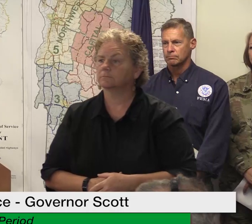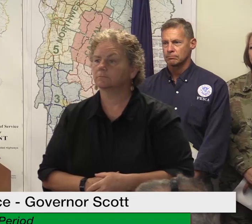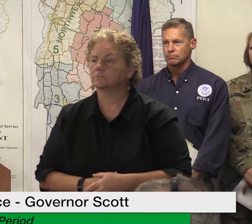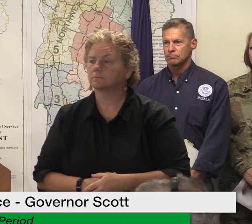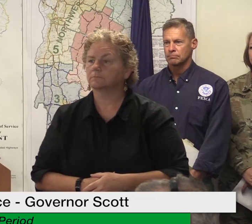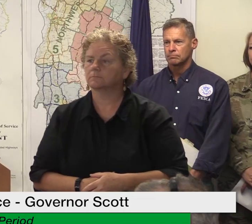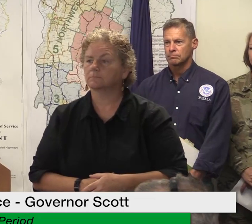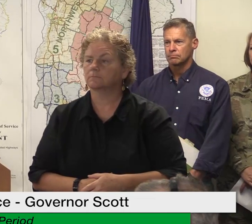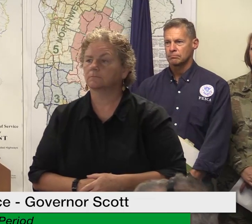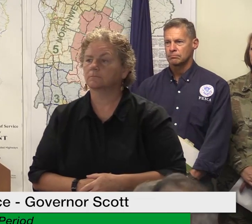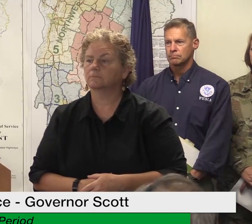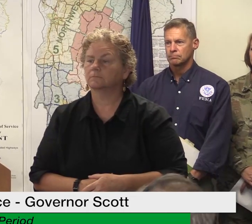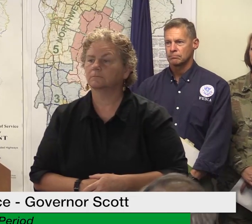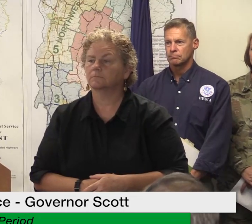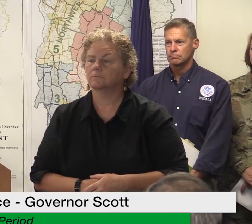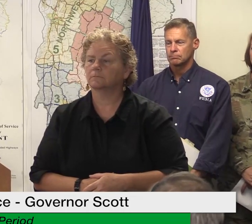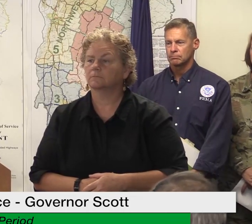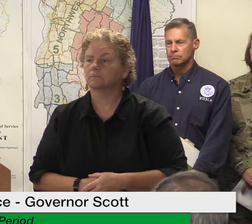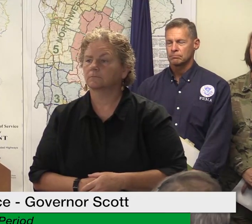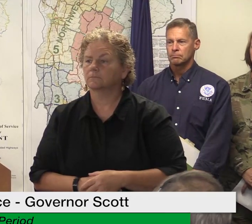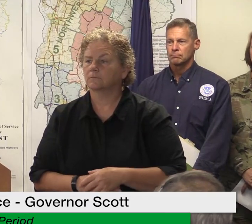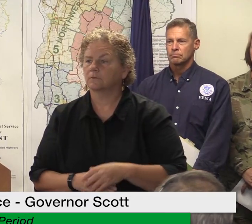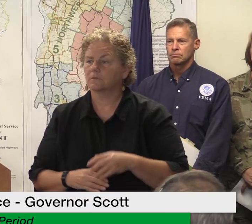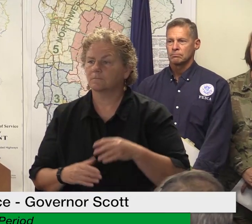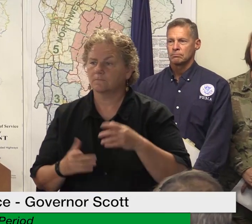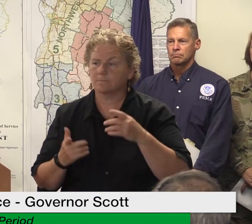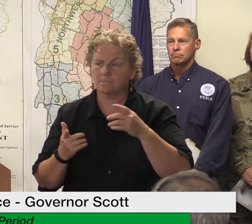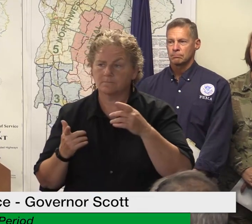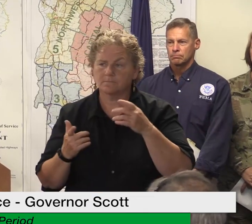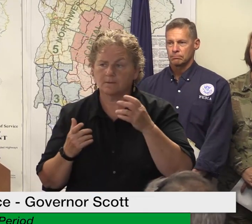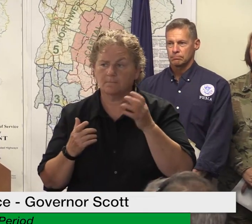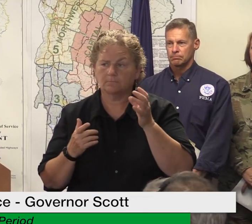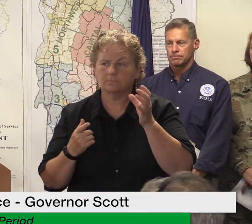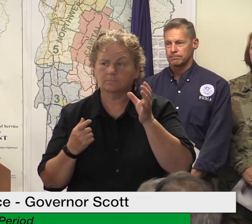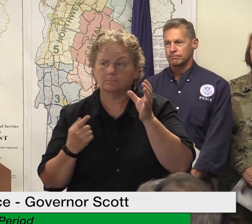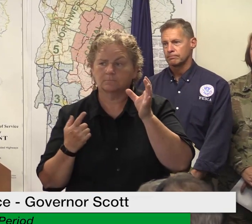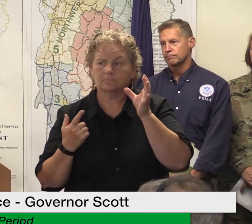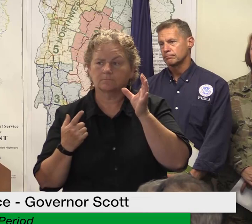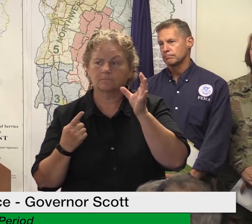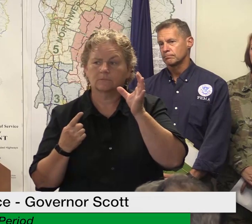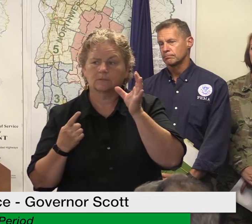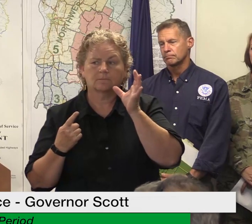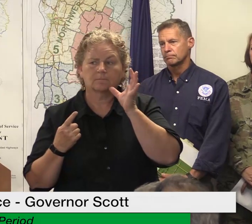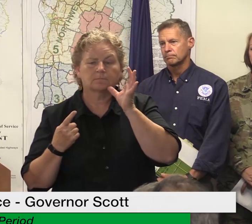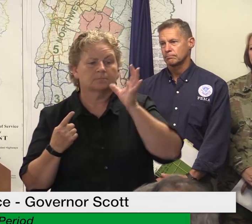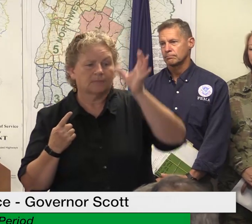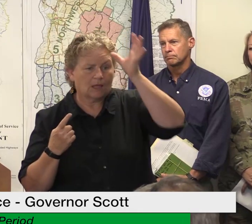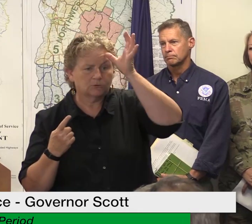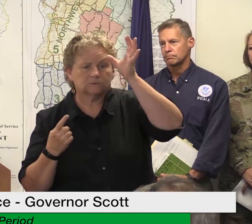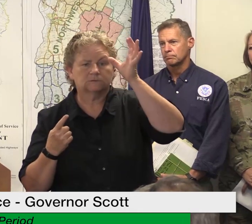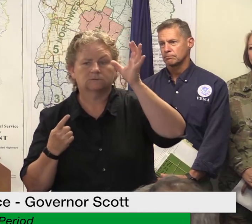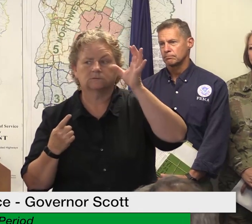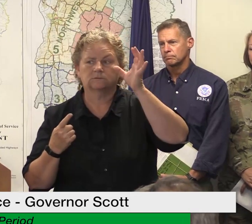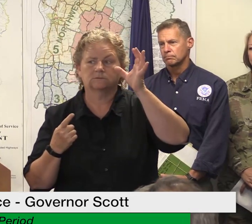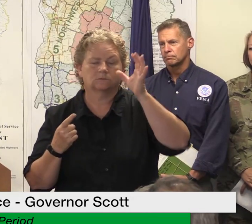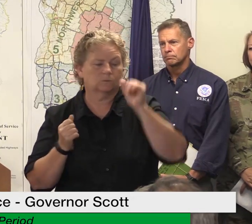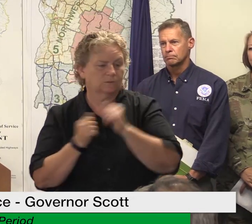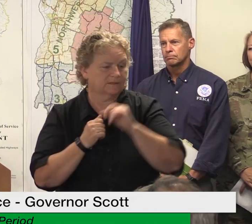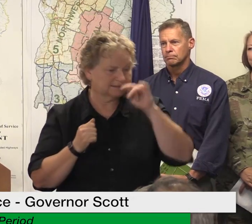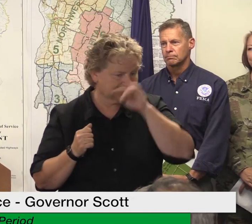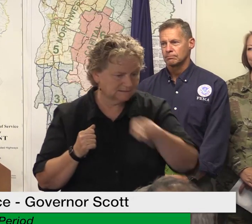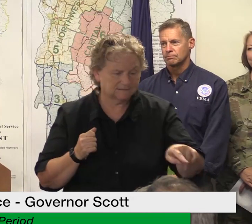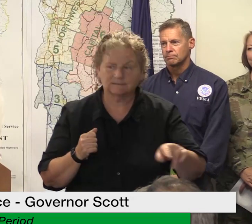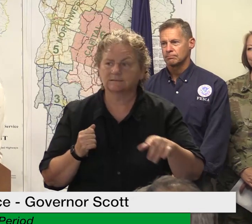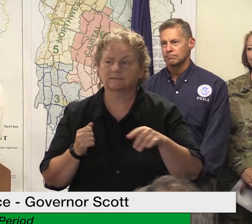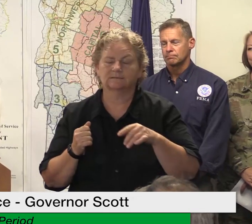children about like what's been going on the last week or so seeing all the flood damage seeing what's happening across the state i guess how would you advise